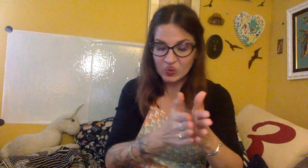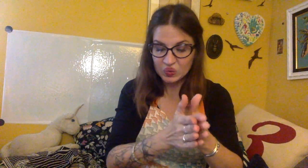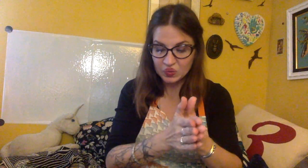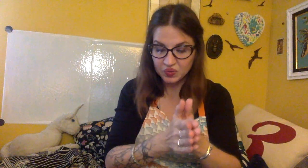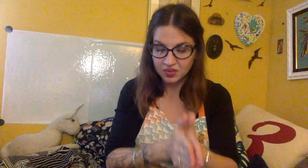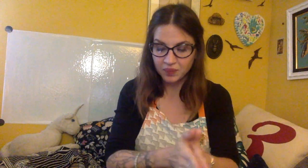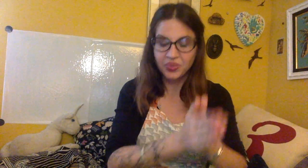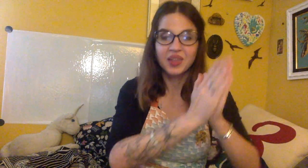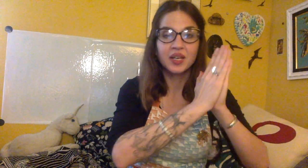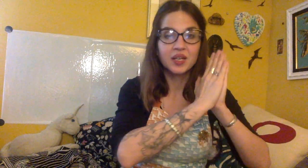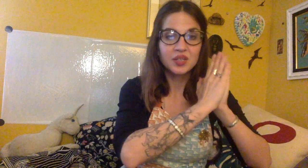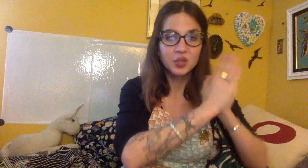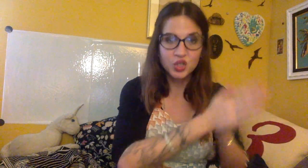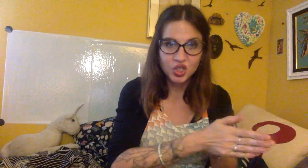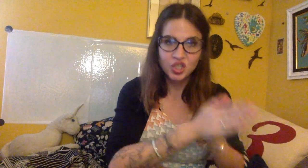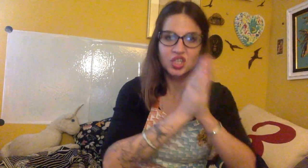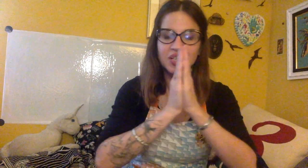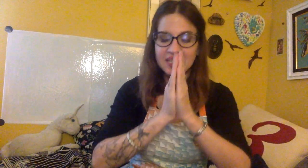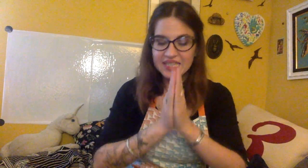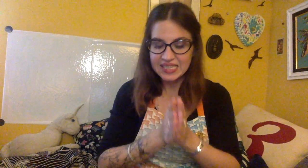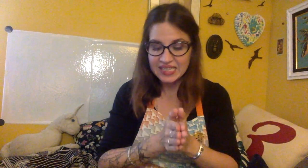Those, sheep,